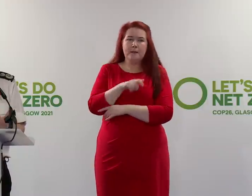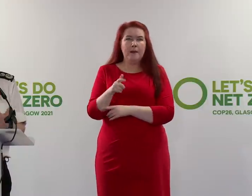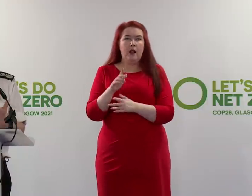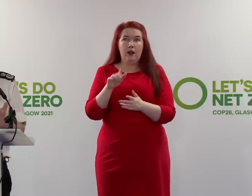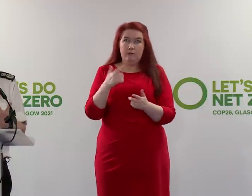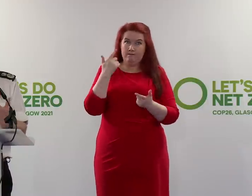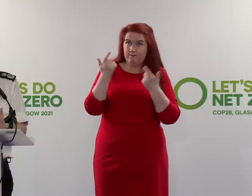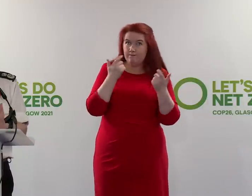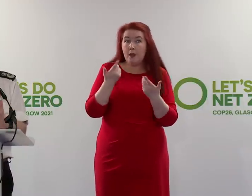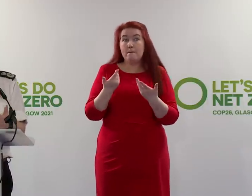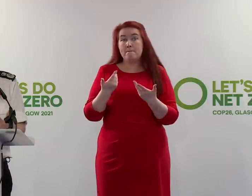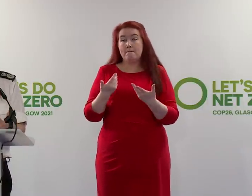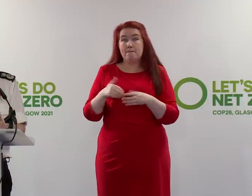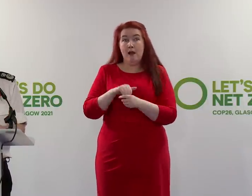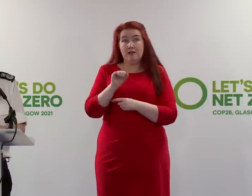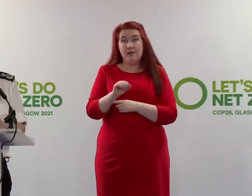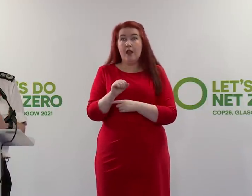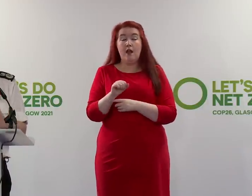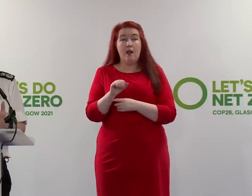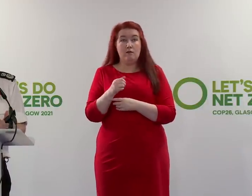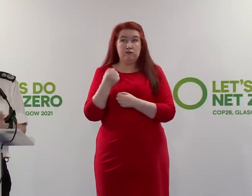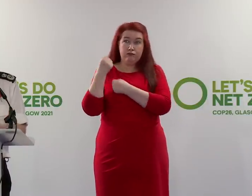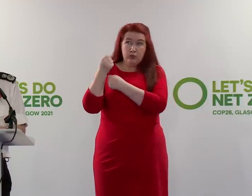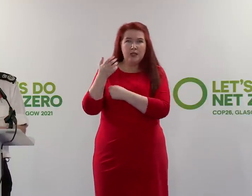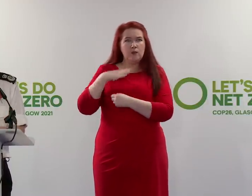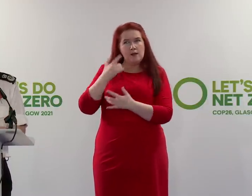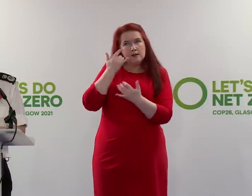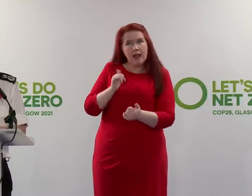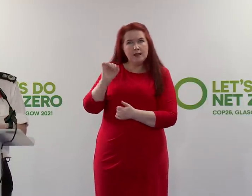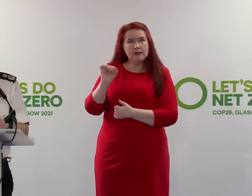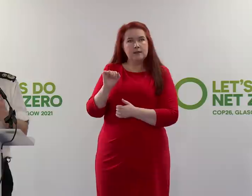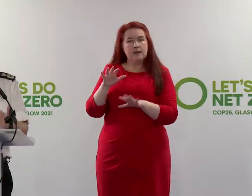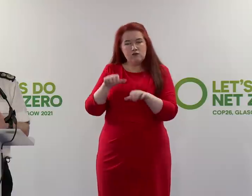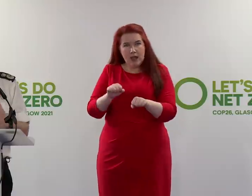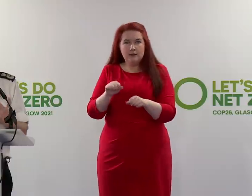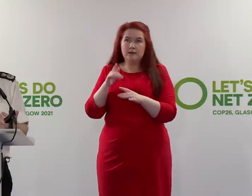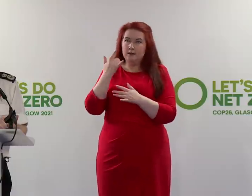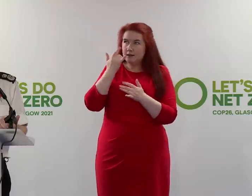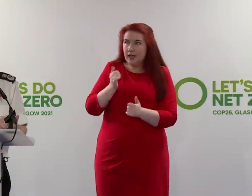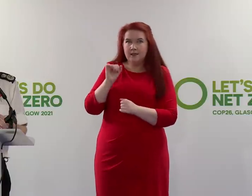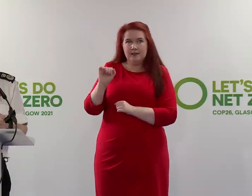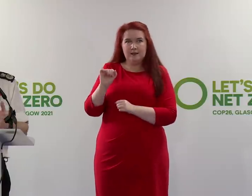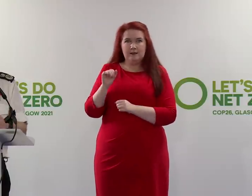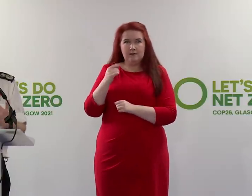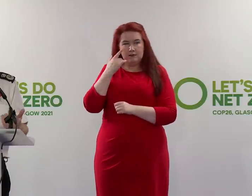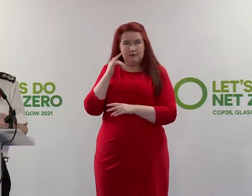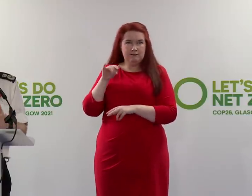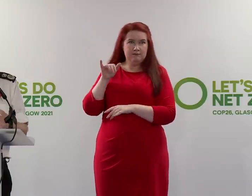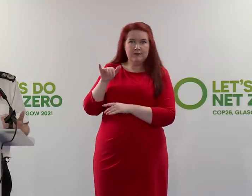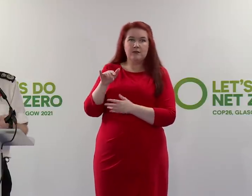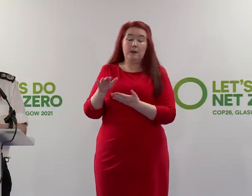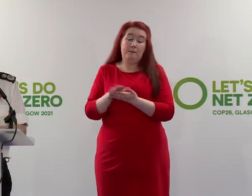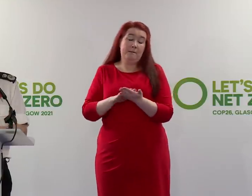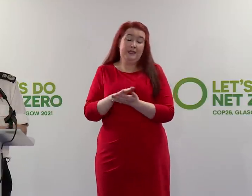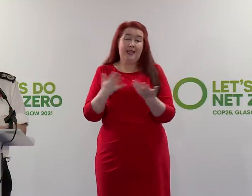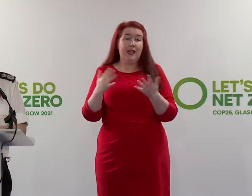part of their protest is to test the criminal justice system, test the custody arrangements and that would obviously be relevant to any report that